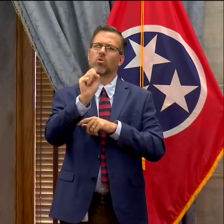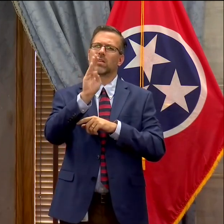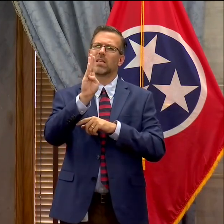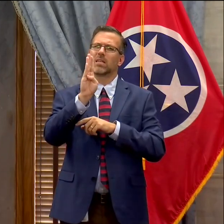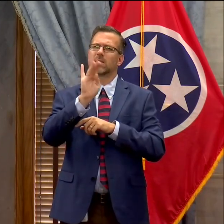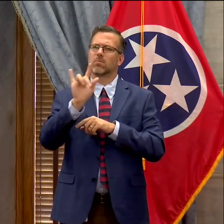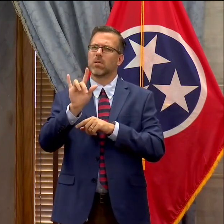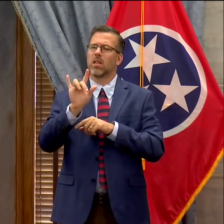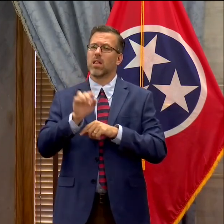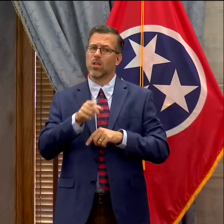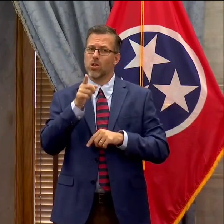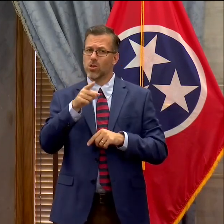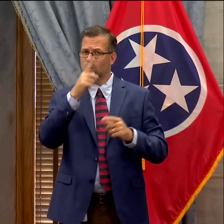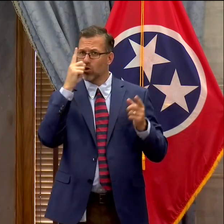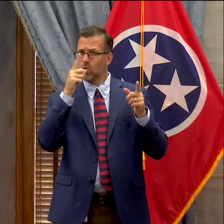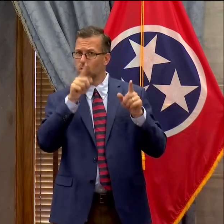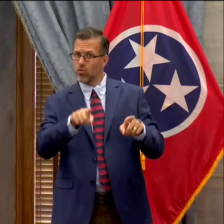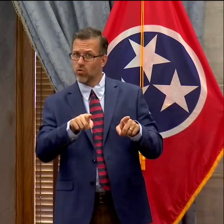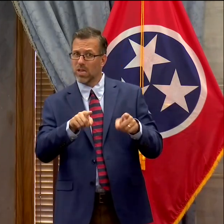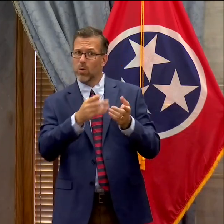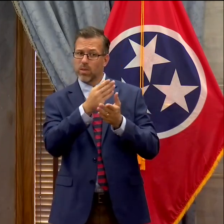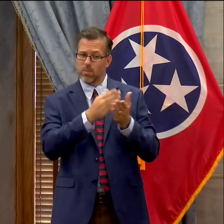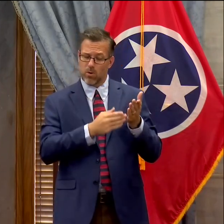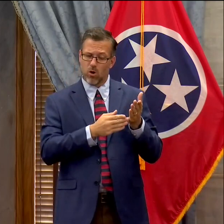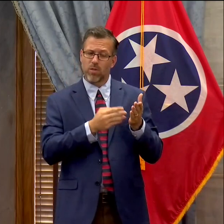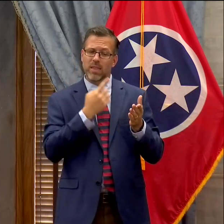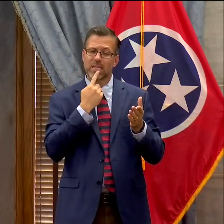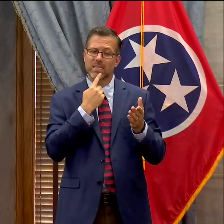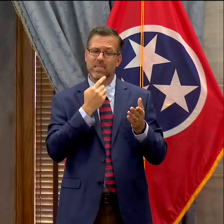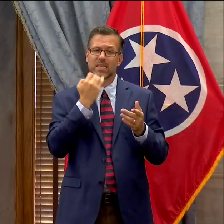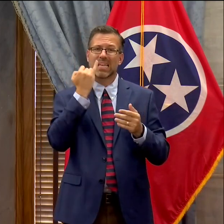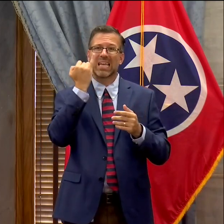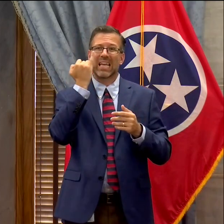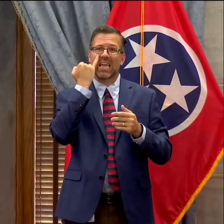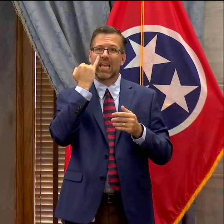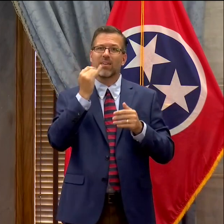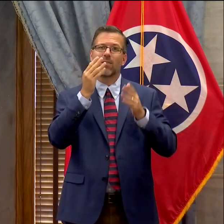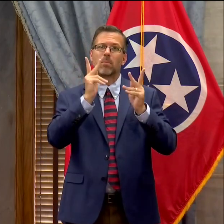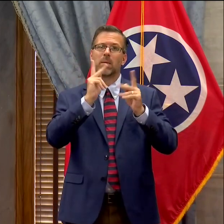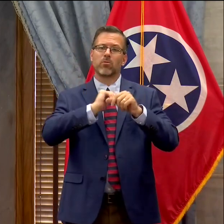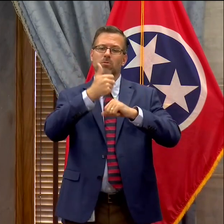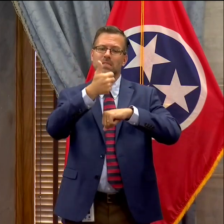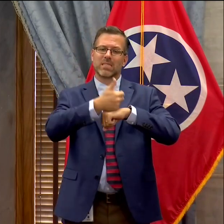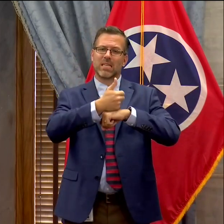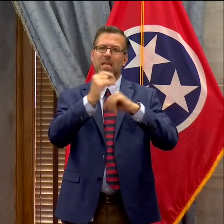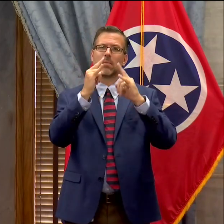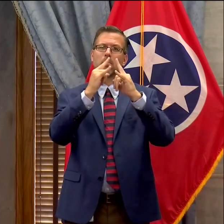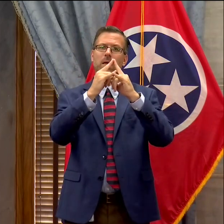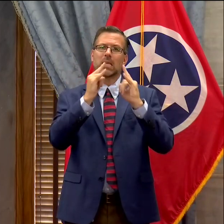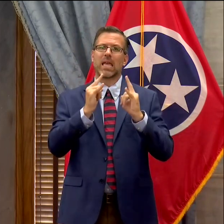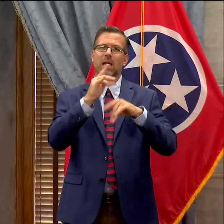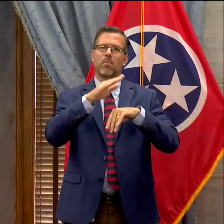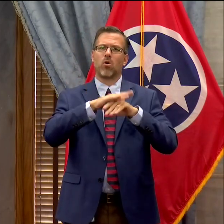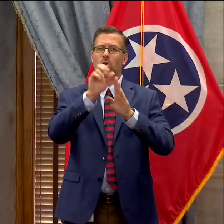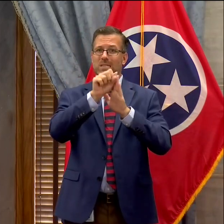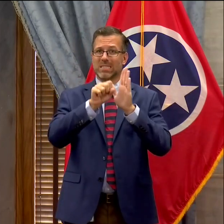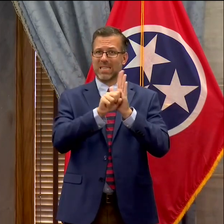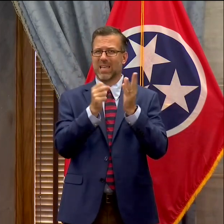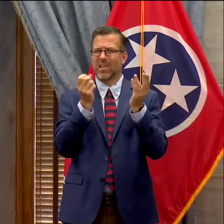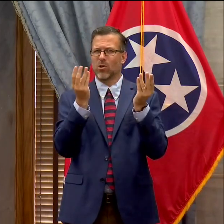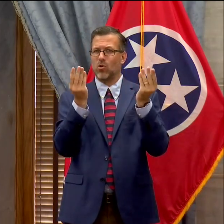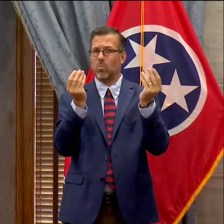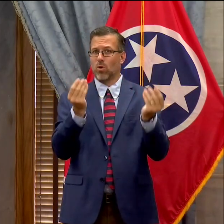you agree with the component that makes it a felony to camp on state property, and why do you think,